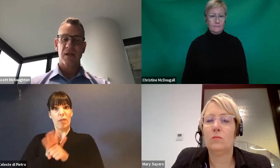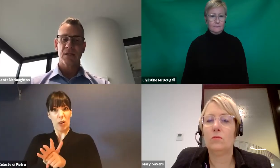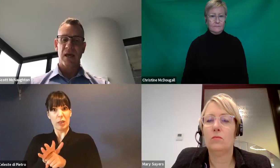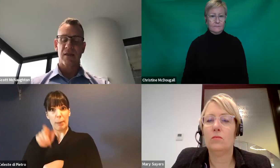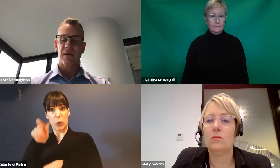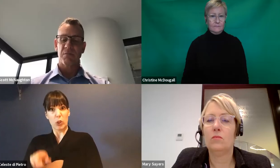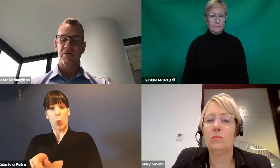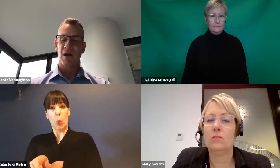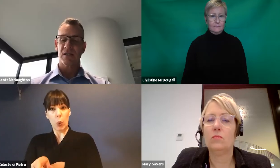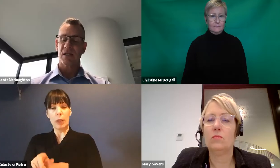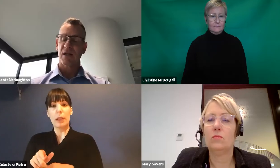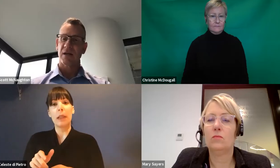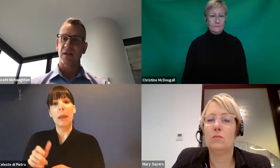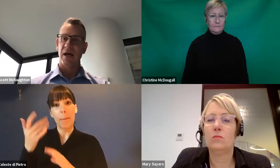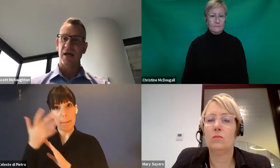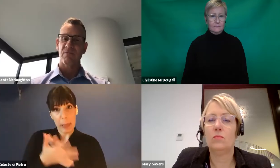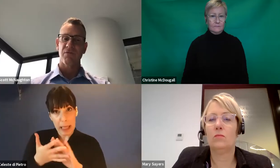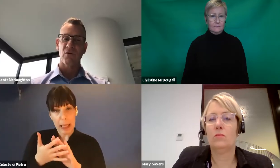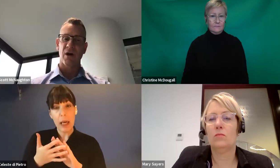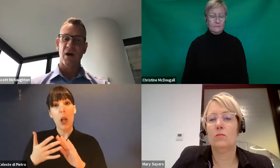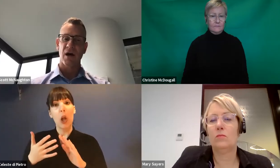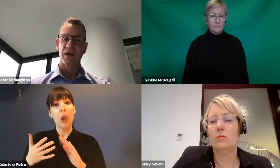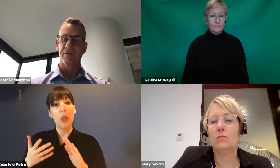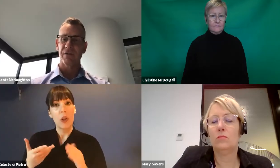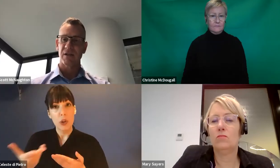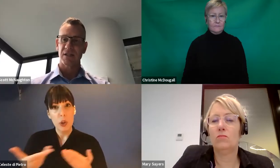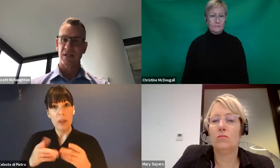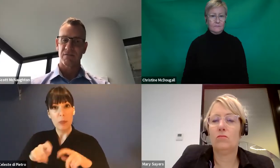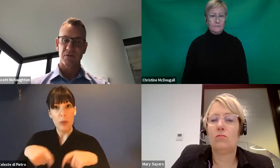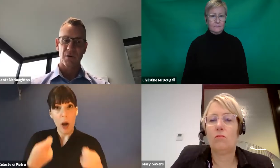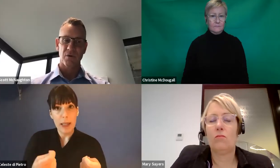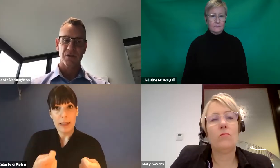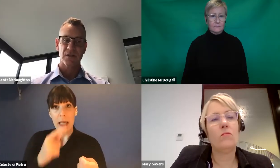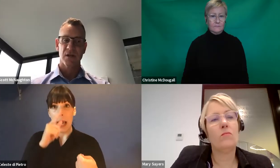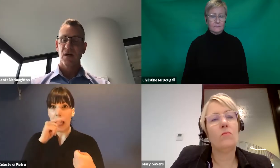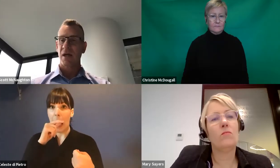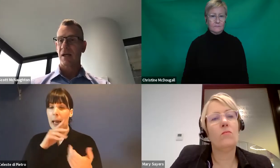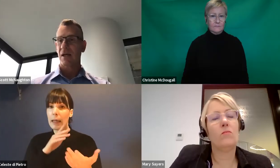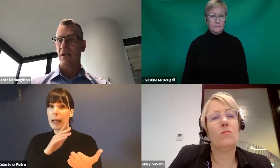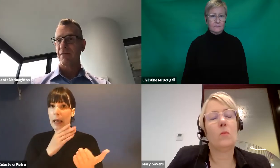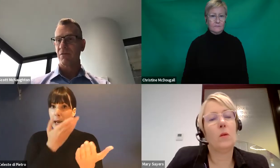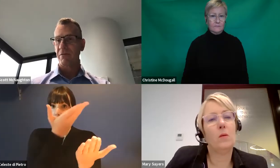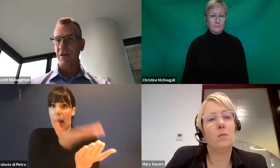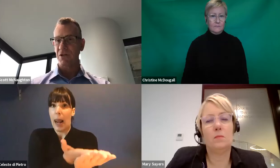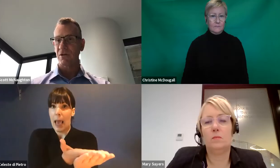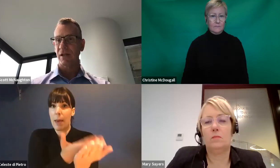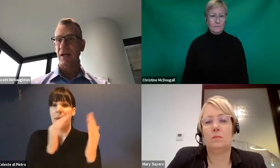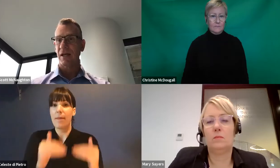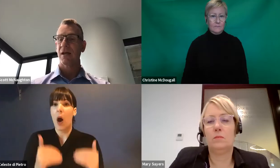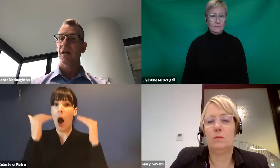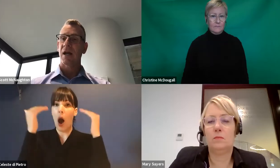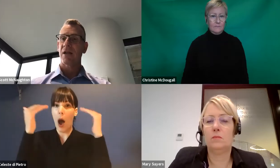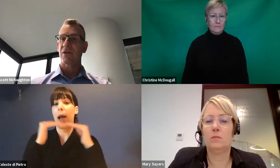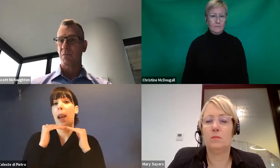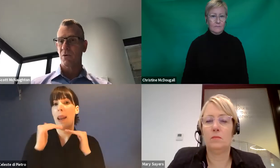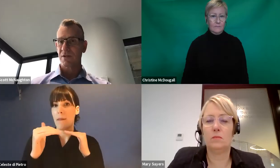happen is that the providers can then claim for the higher level of intensive supports, they can claim for professional cleaning,